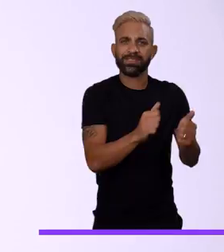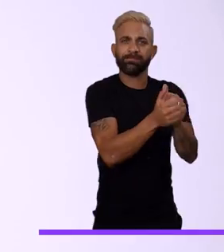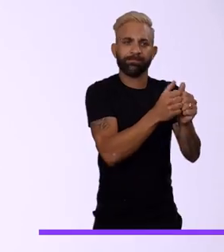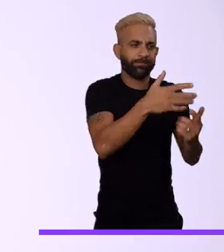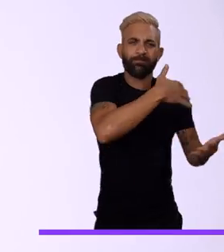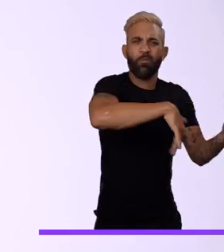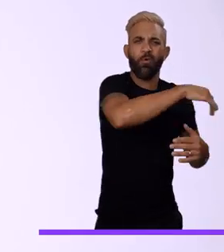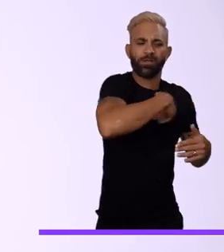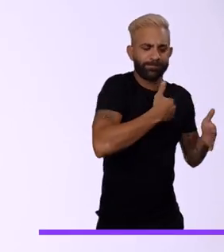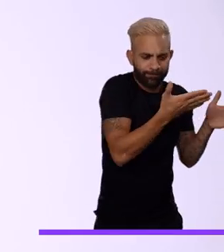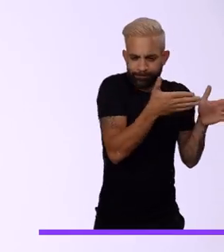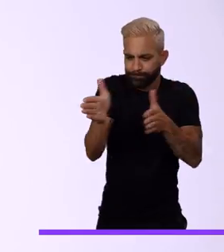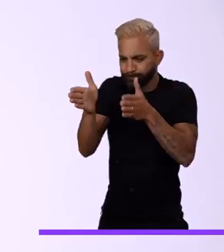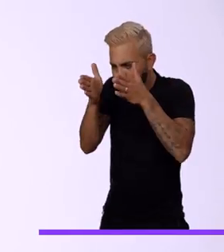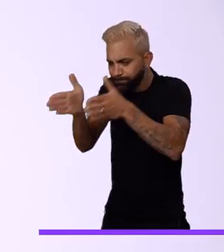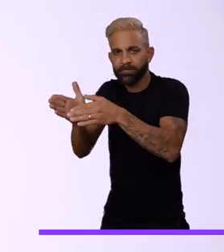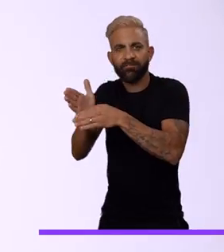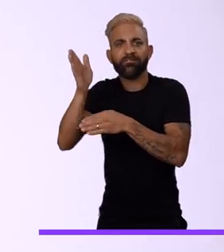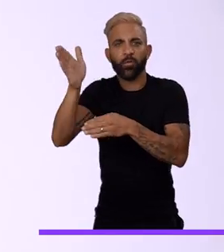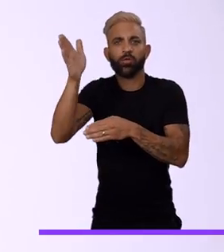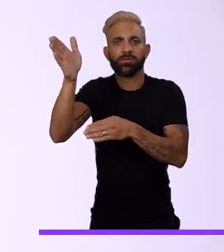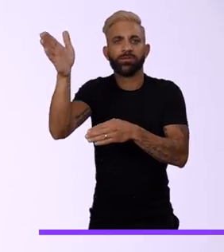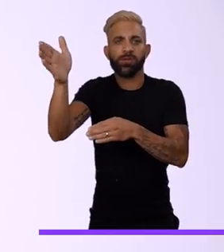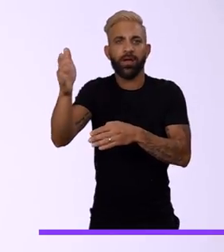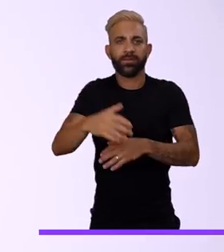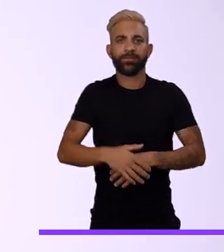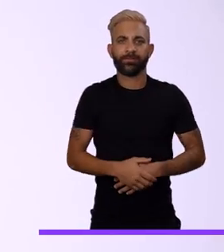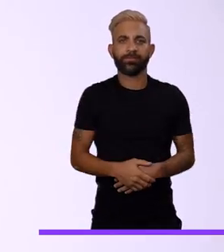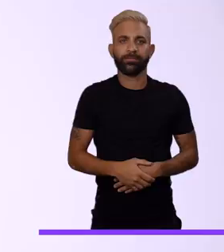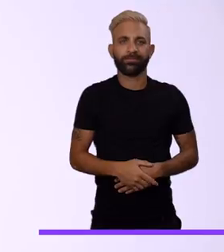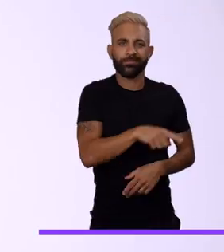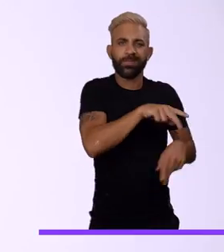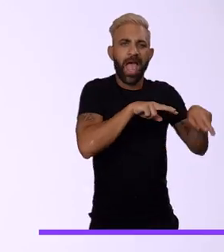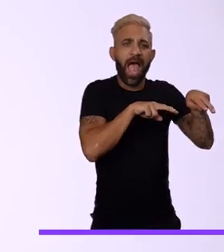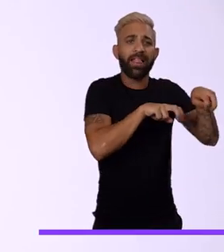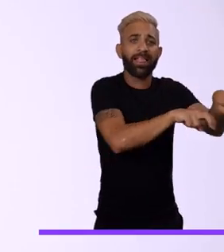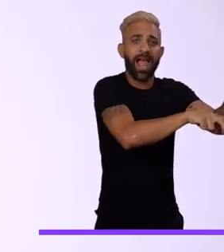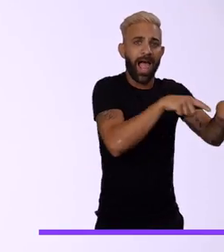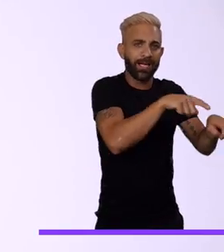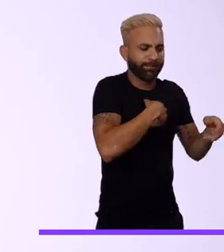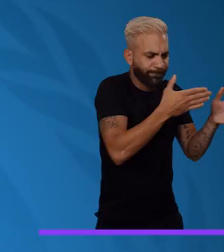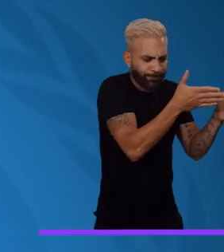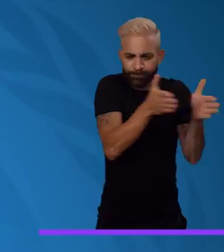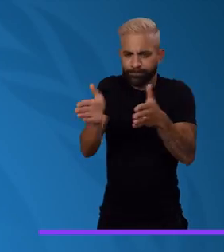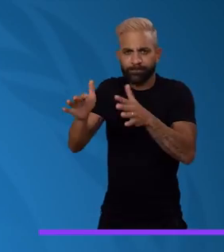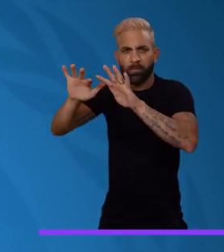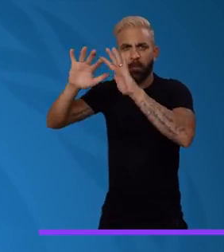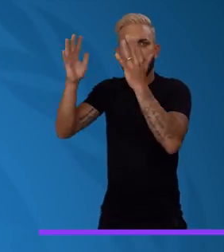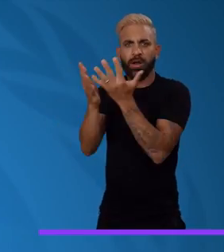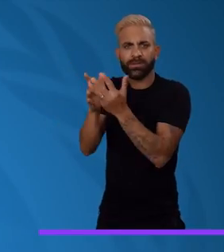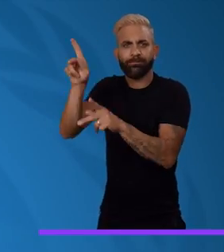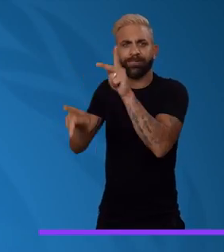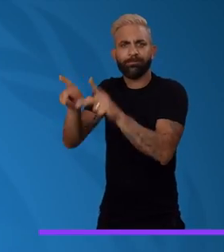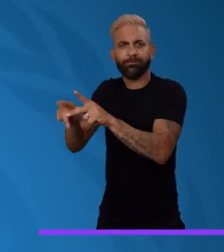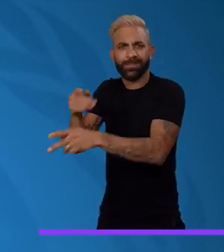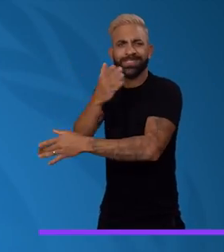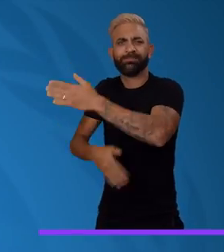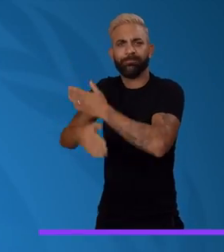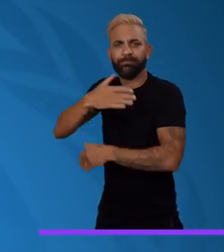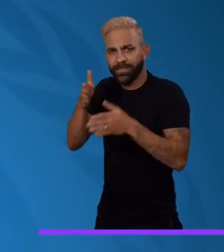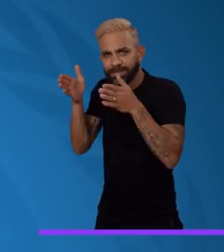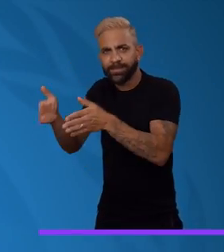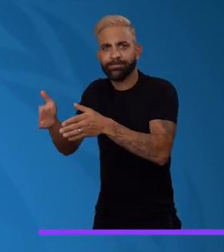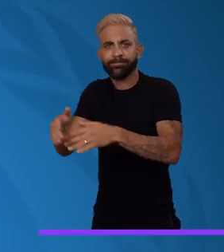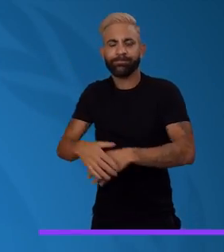Today, we turn our attention away from sport, to the future, away from athletes, to the global